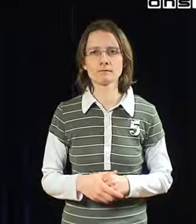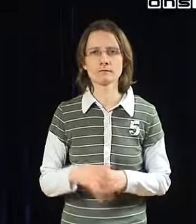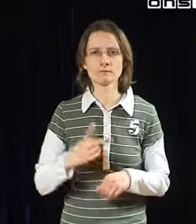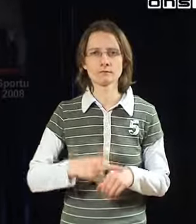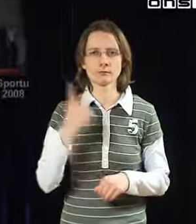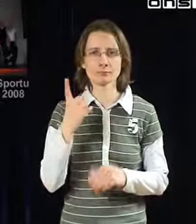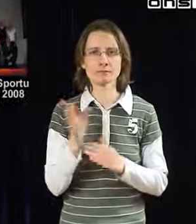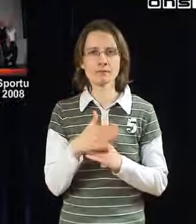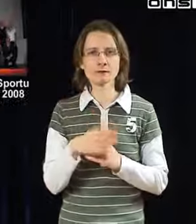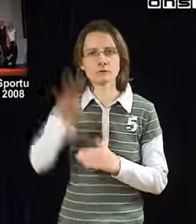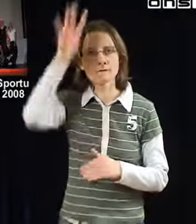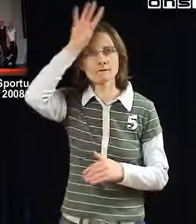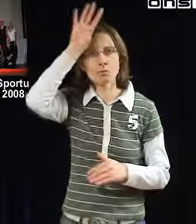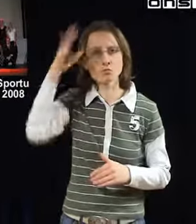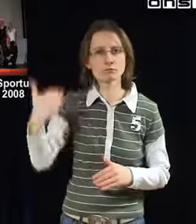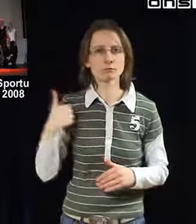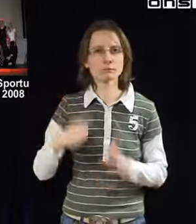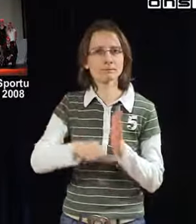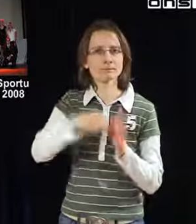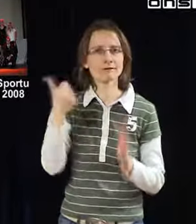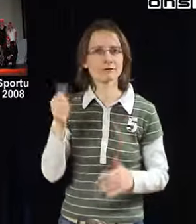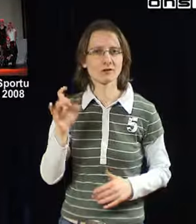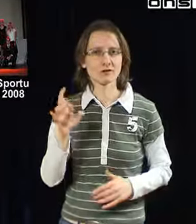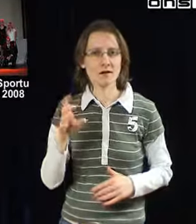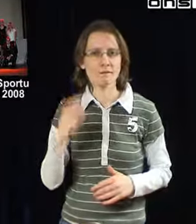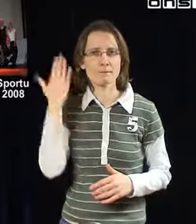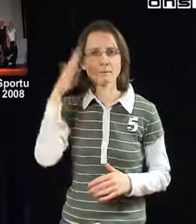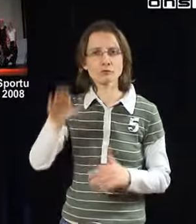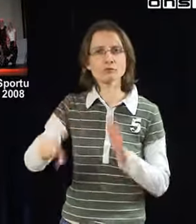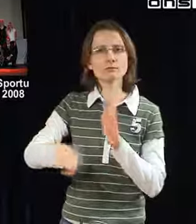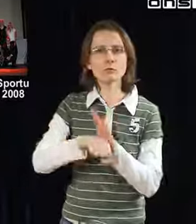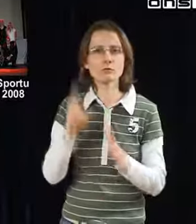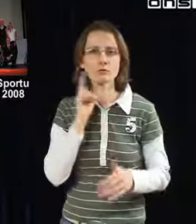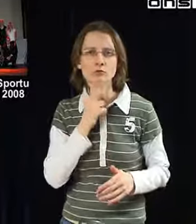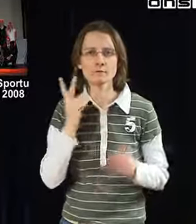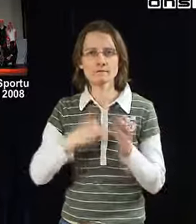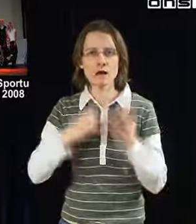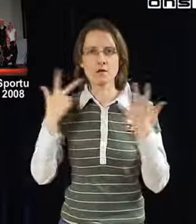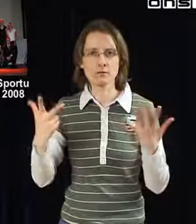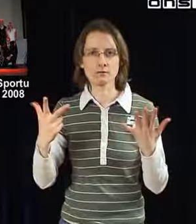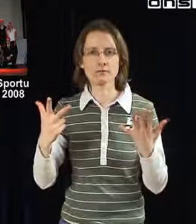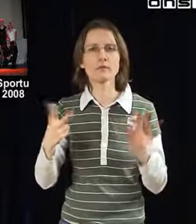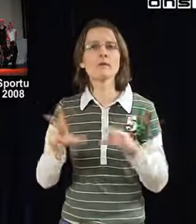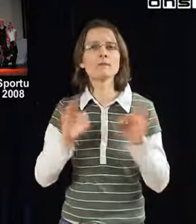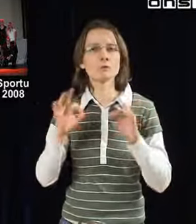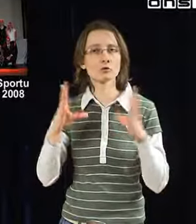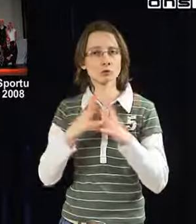The waiter just took one day, boy, gave him the chance of his first I guess what we'll think we're about, and there's no more out of here